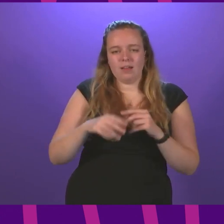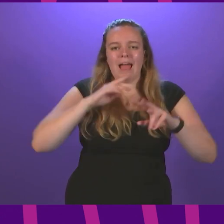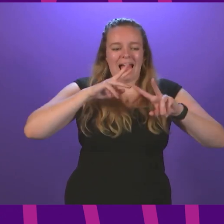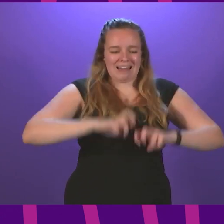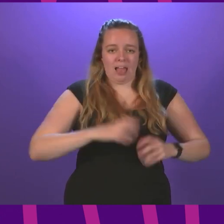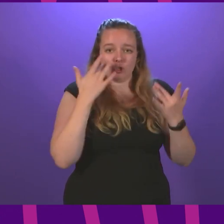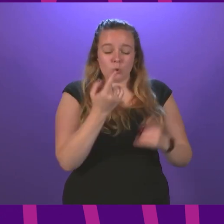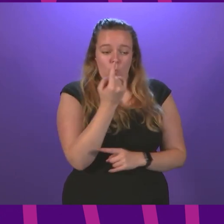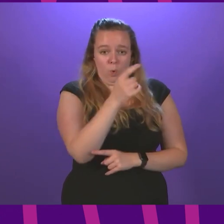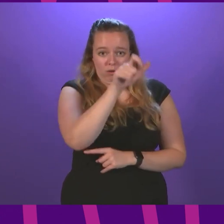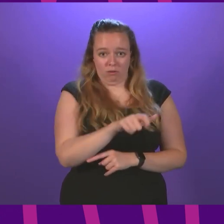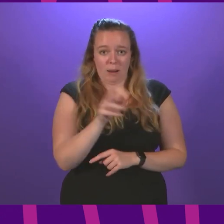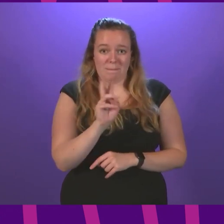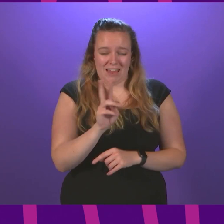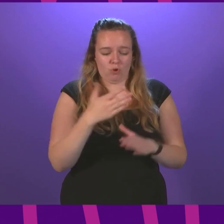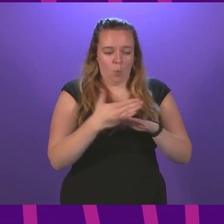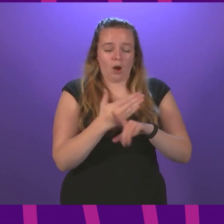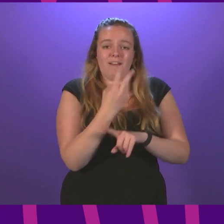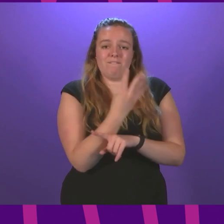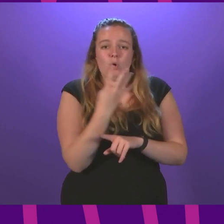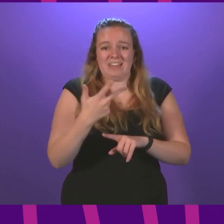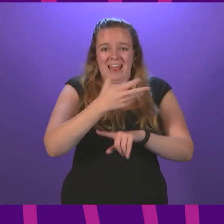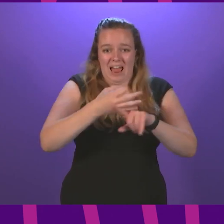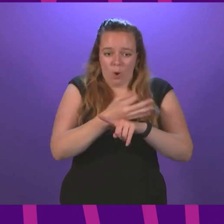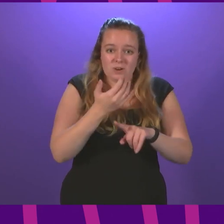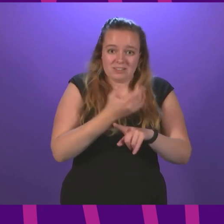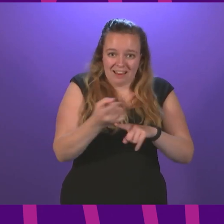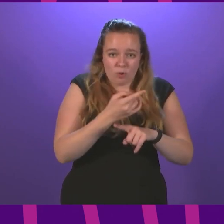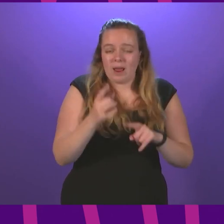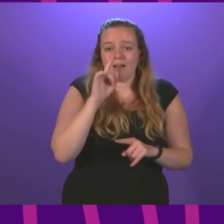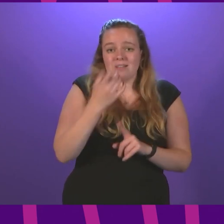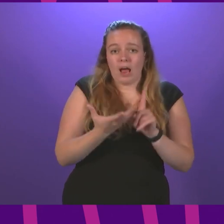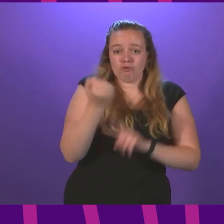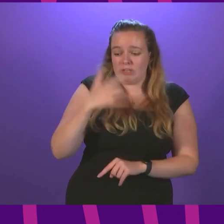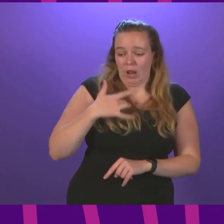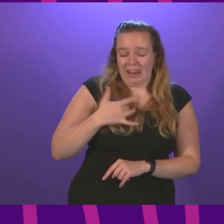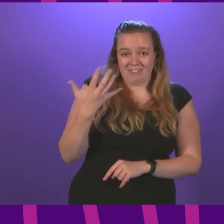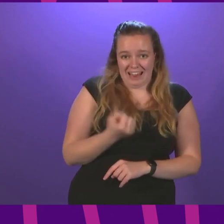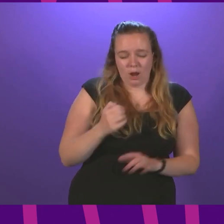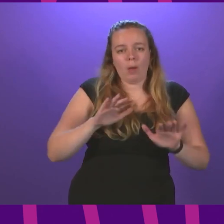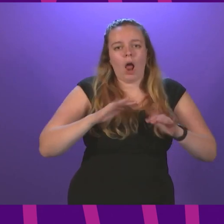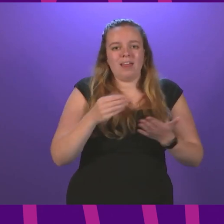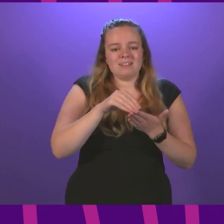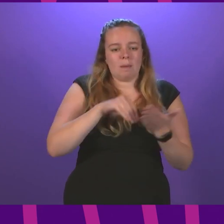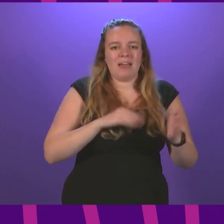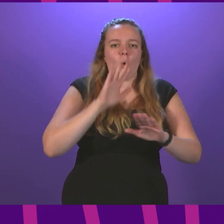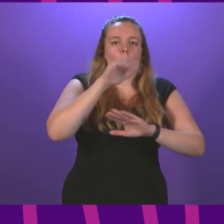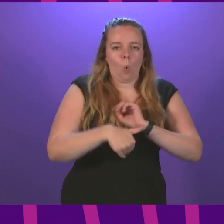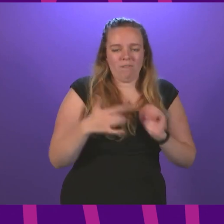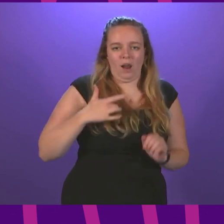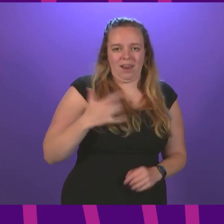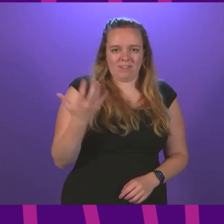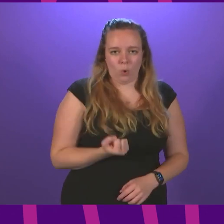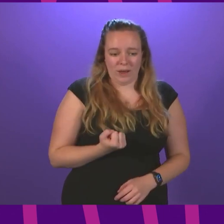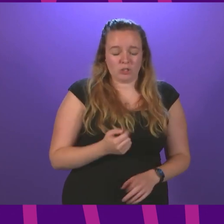that a lone parent, working 48 hours a week, can't reach a living income unless they are paid more than the real living wage.